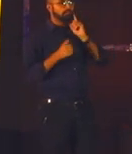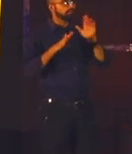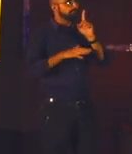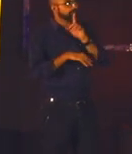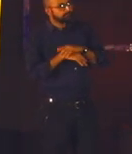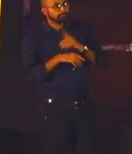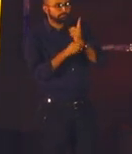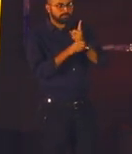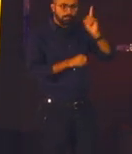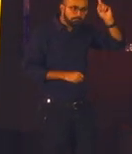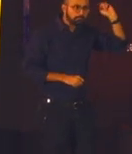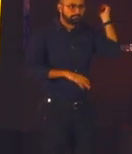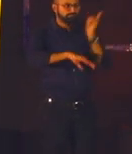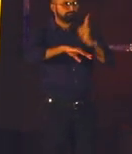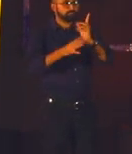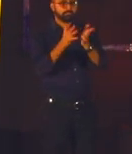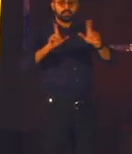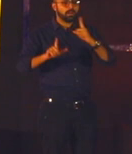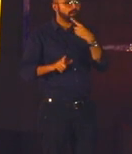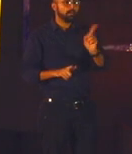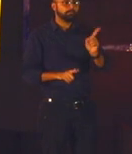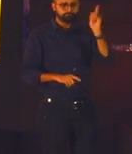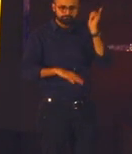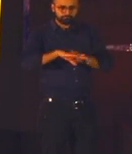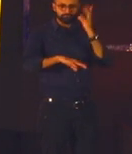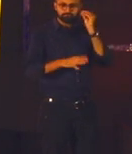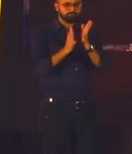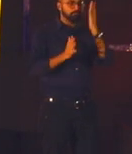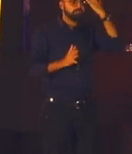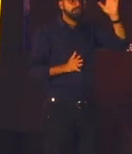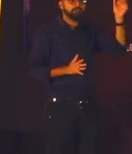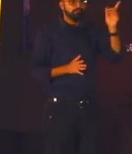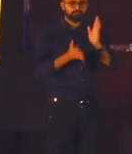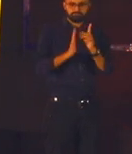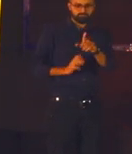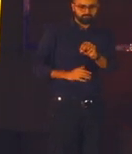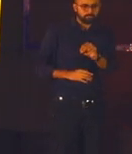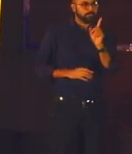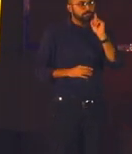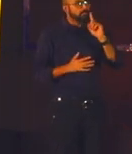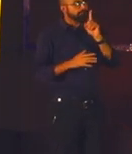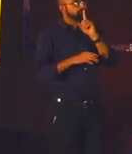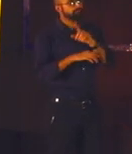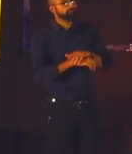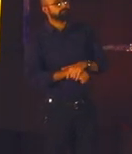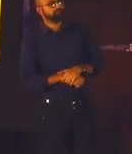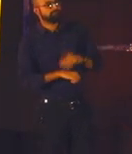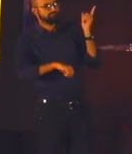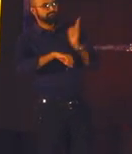allowing them to use sign language. The teacher herself doesn't know sign language so she is hitting this child, telling them to, you have to speak. In the second